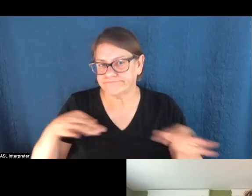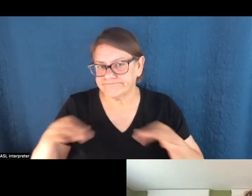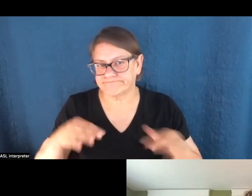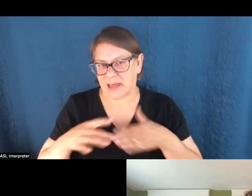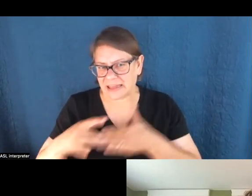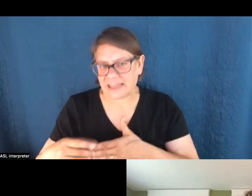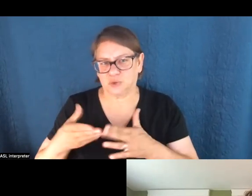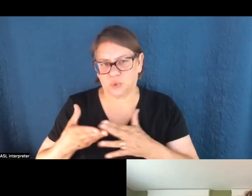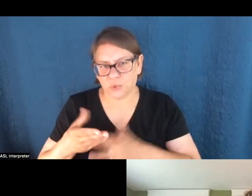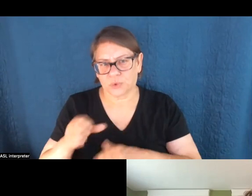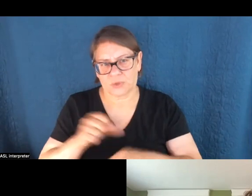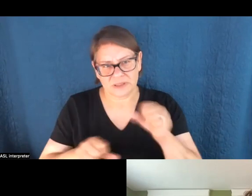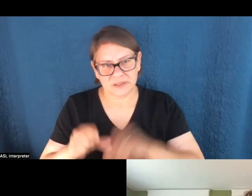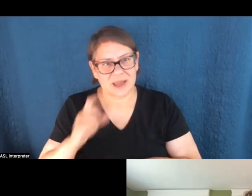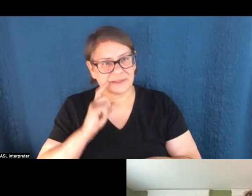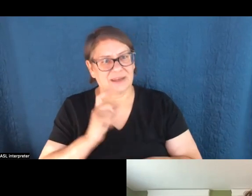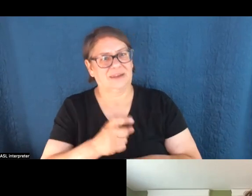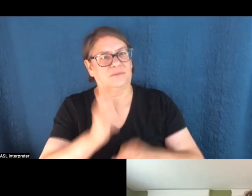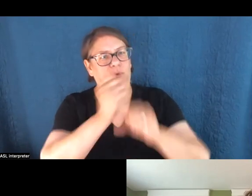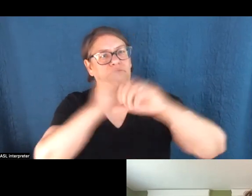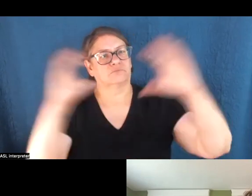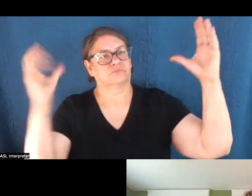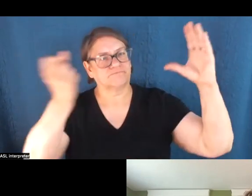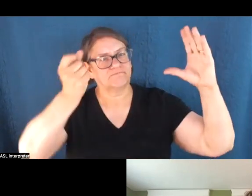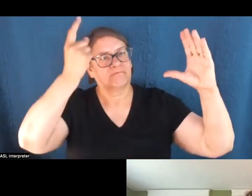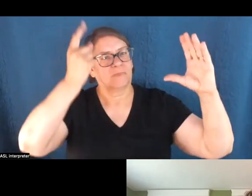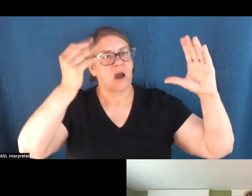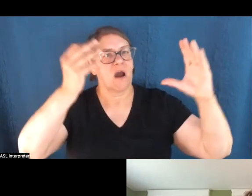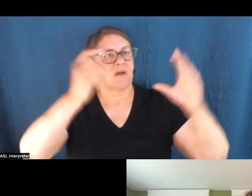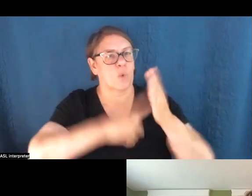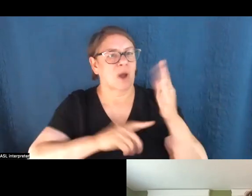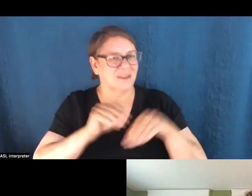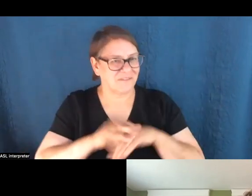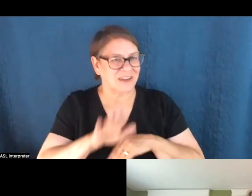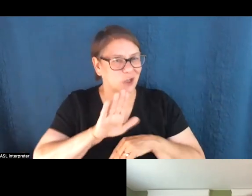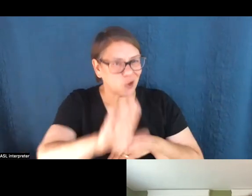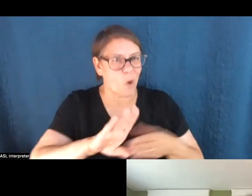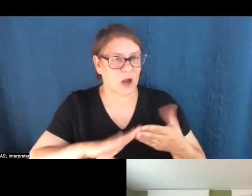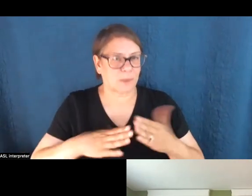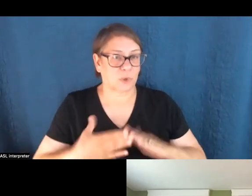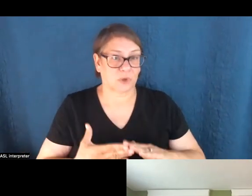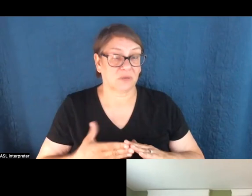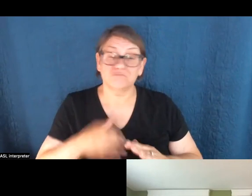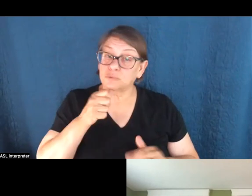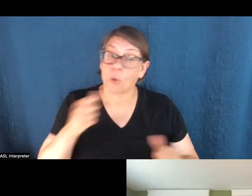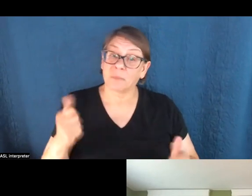and, and sort of give you a, you know, a bigger, broader perspective on the forces that are affecting your communities. So don't, definitely don't hesitate to, to figure out who